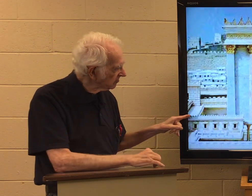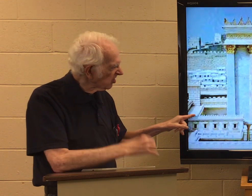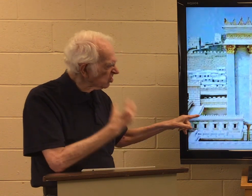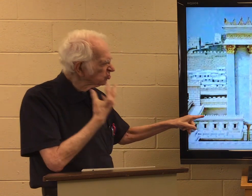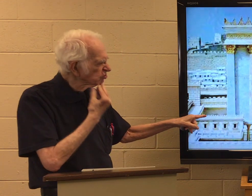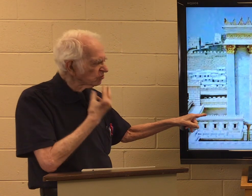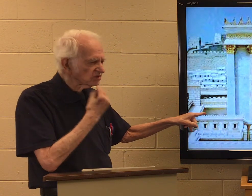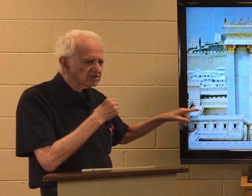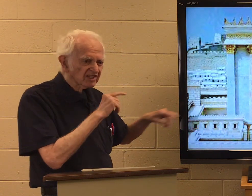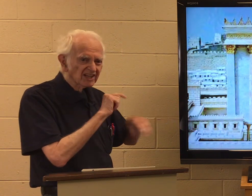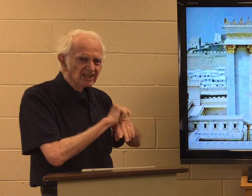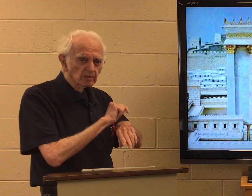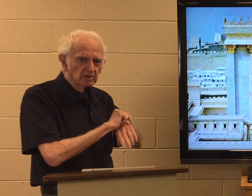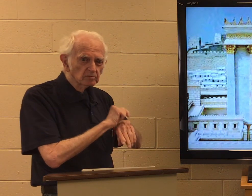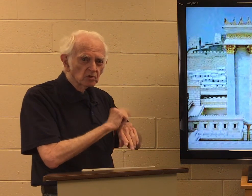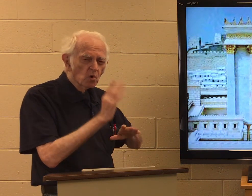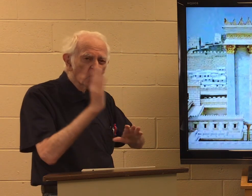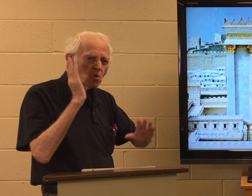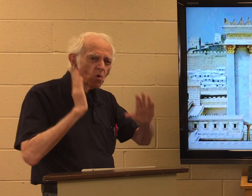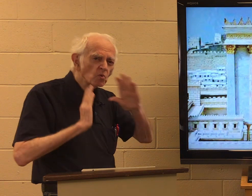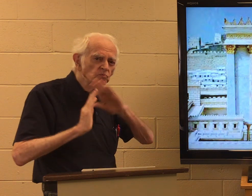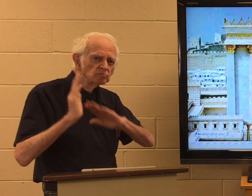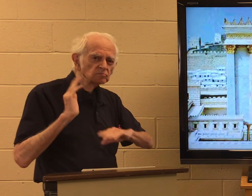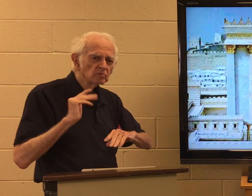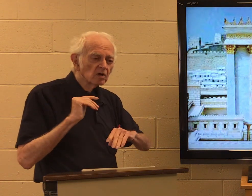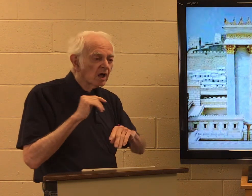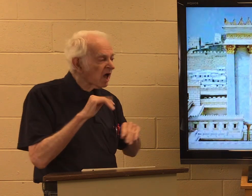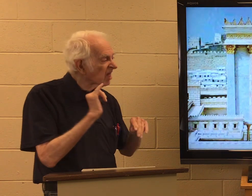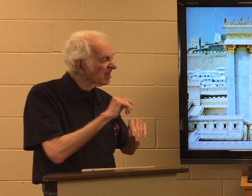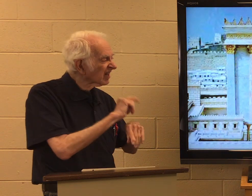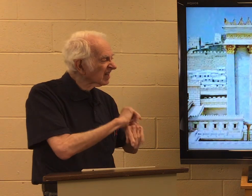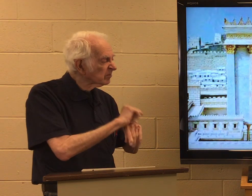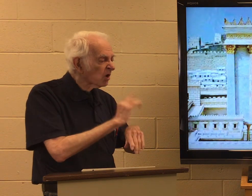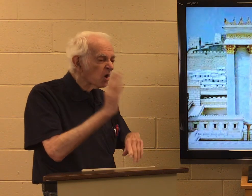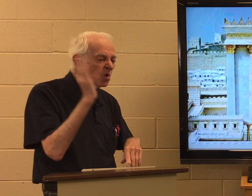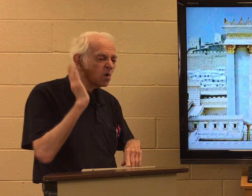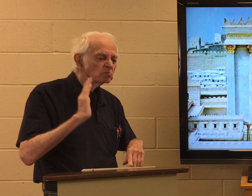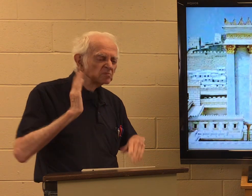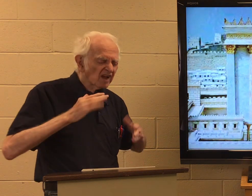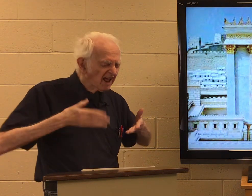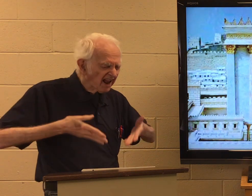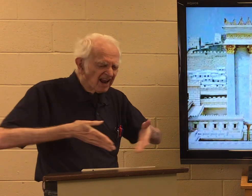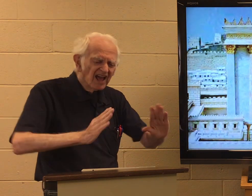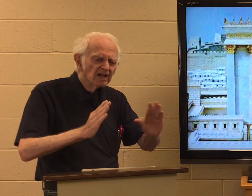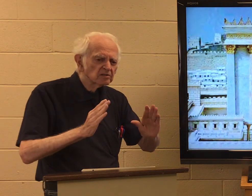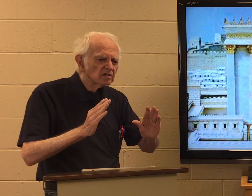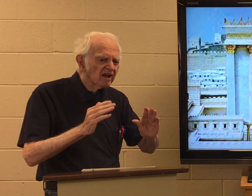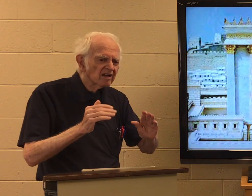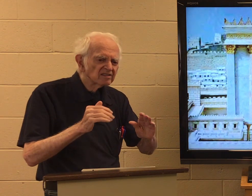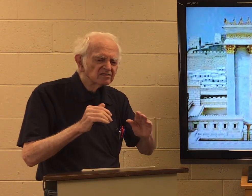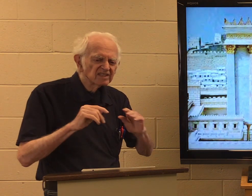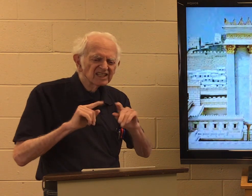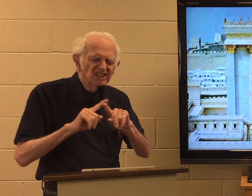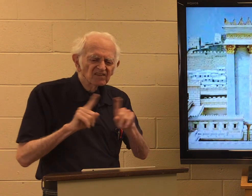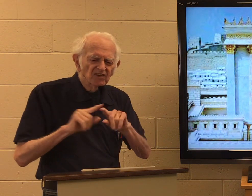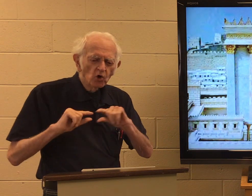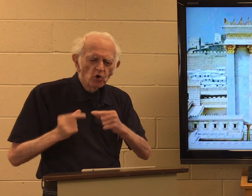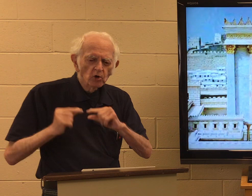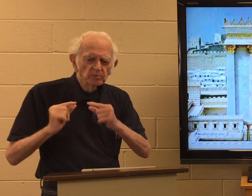In the temple. yards. A long time ago. The temple, a long ago, allowed different